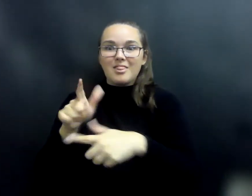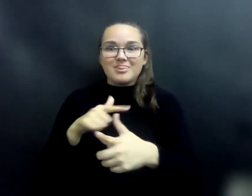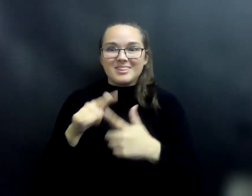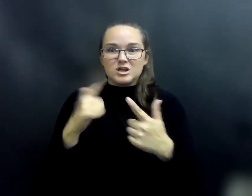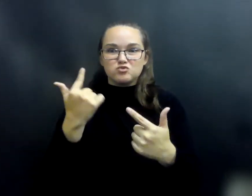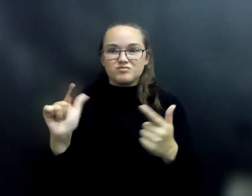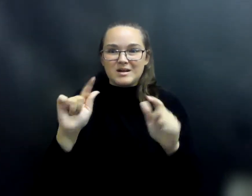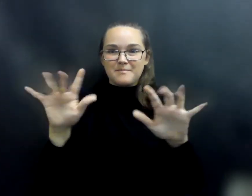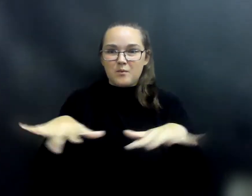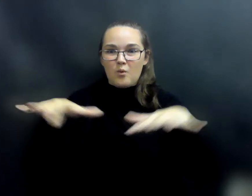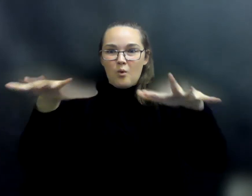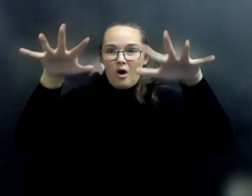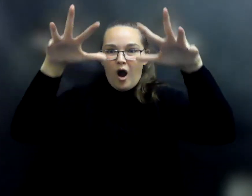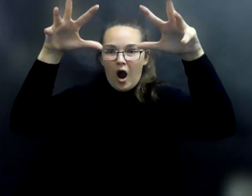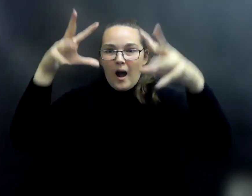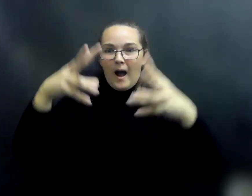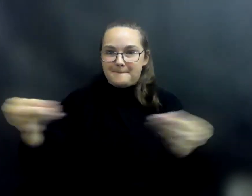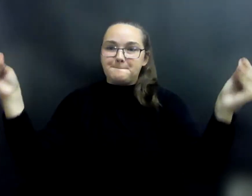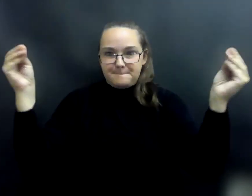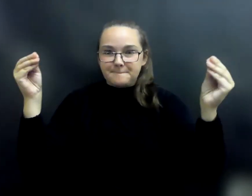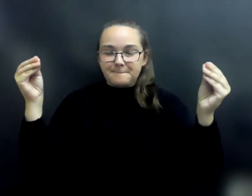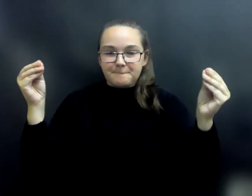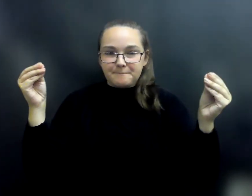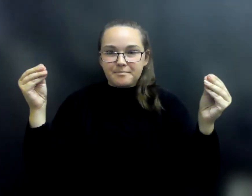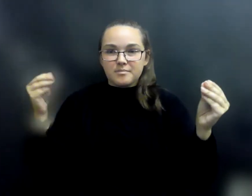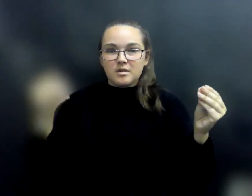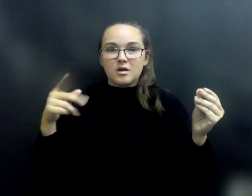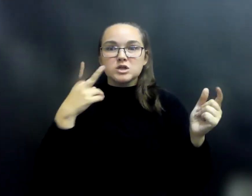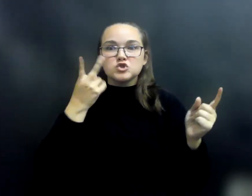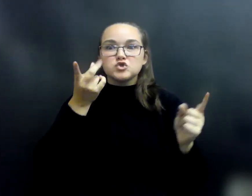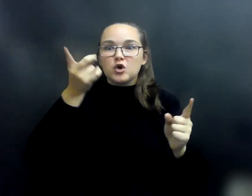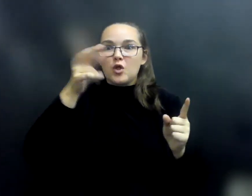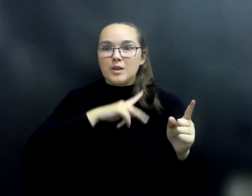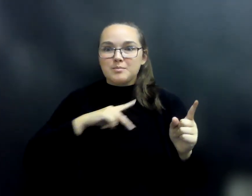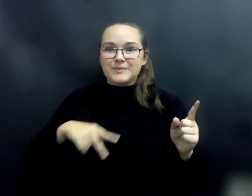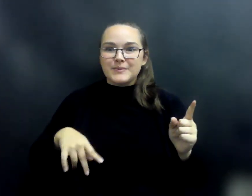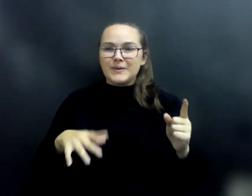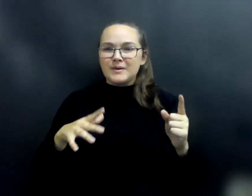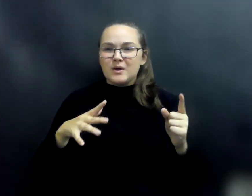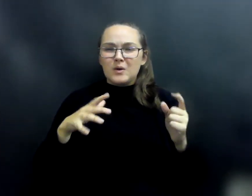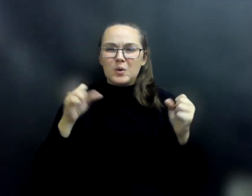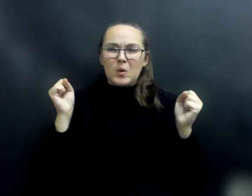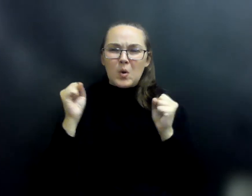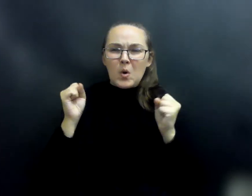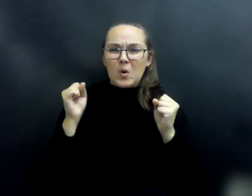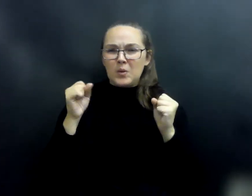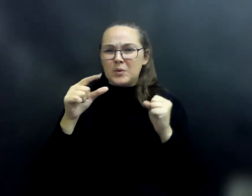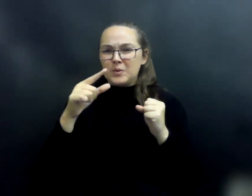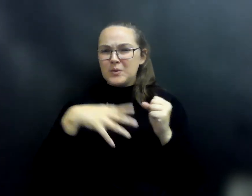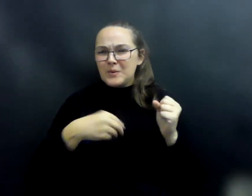As the cloud dissipated, the men saw the princess, as pale and cold and still as the grave, standing